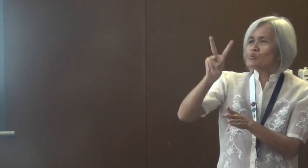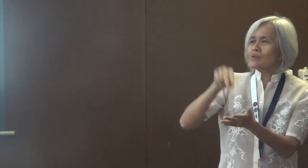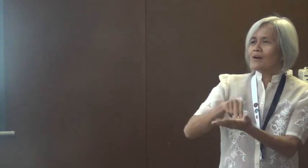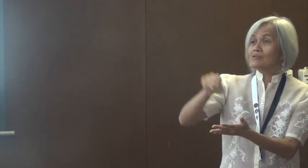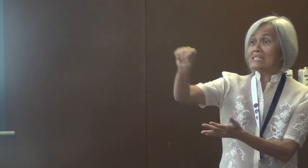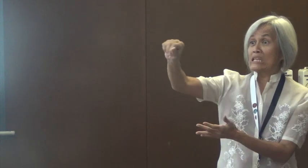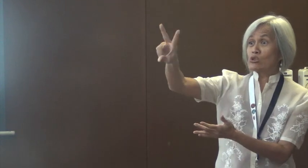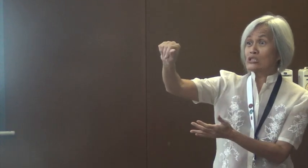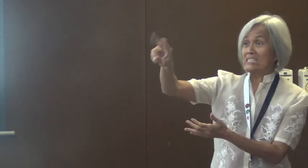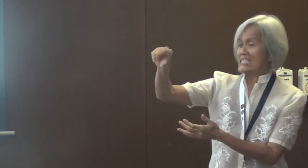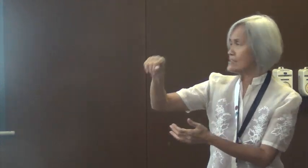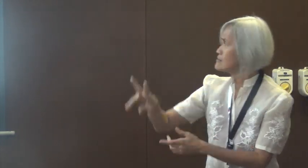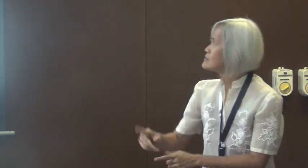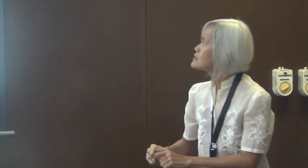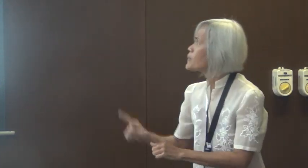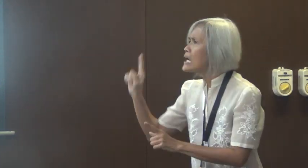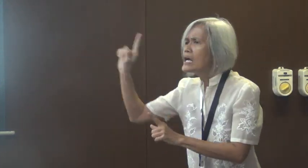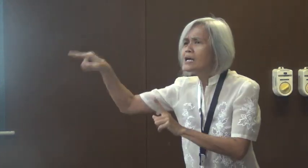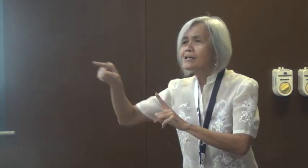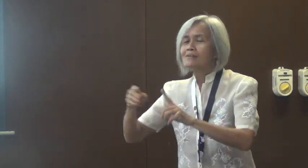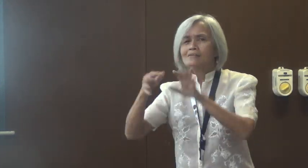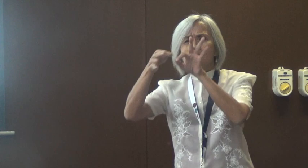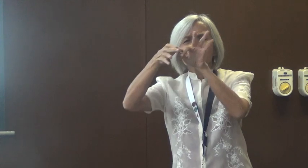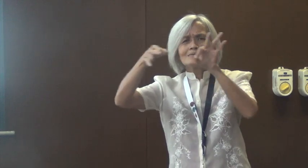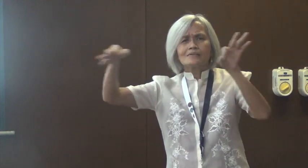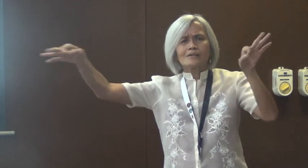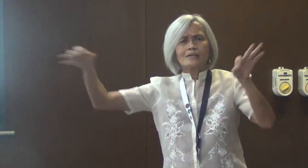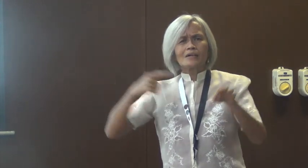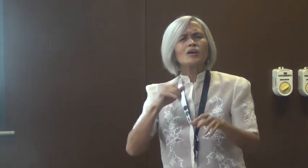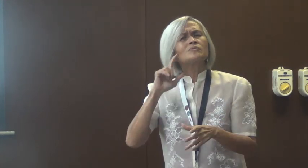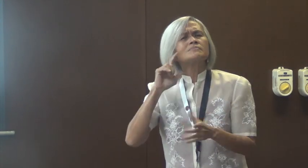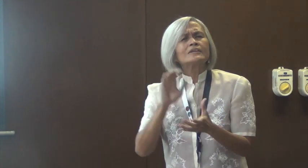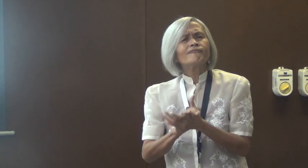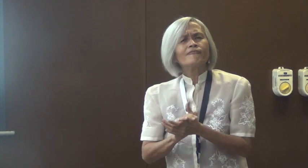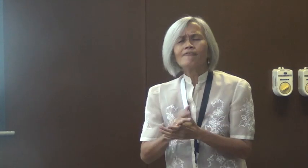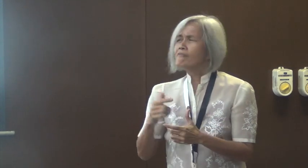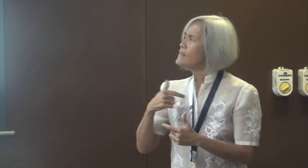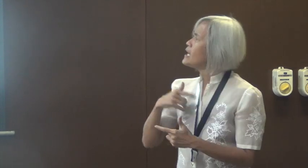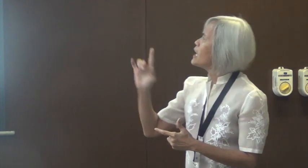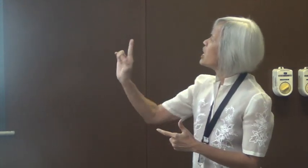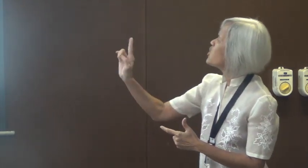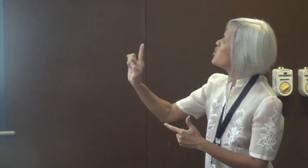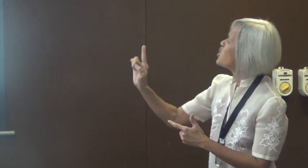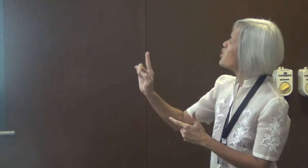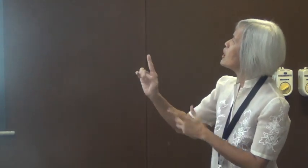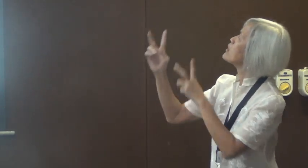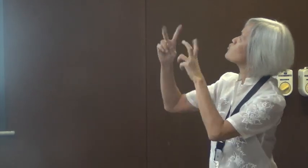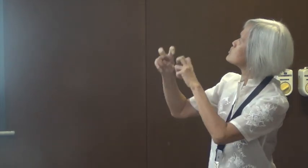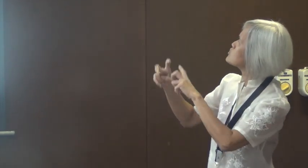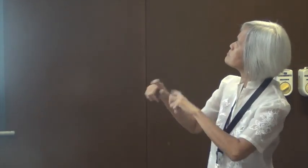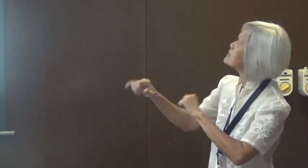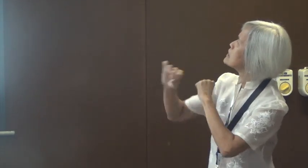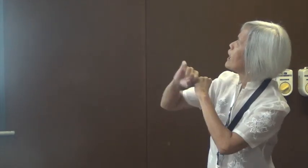2001 until 2013. And now we remember the statement that we have.